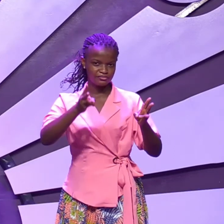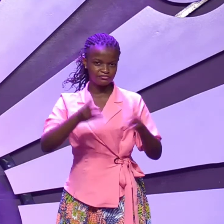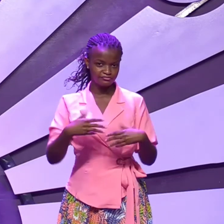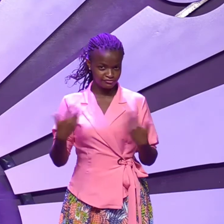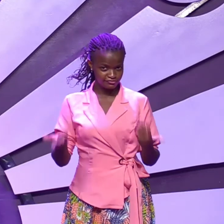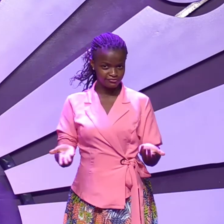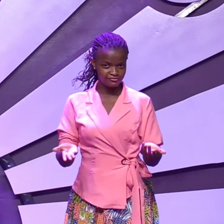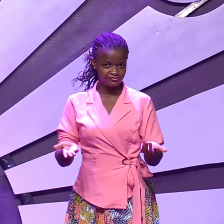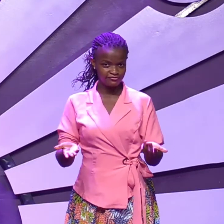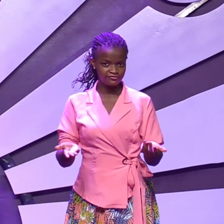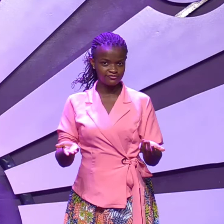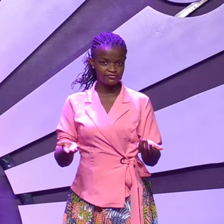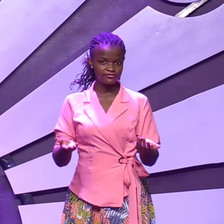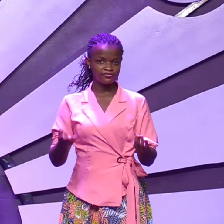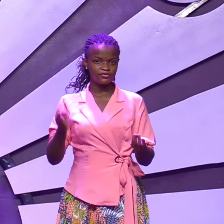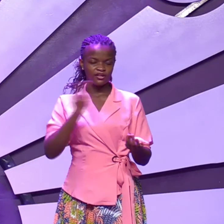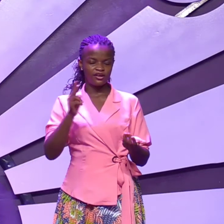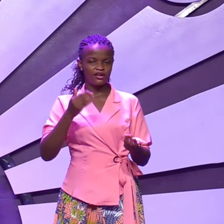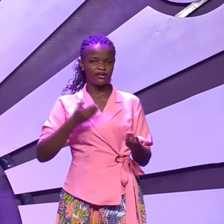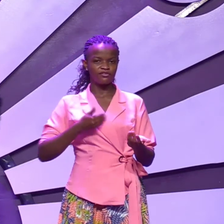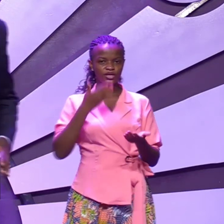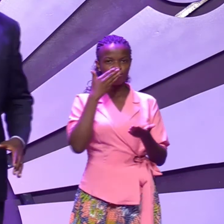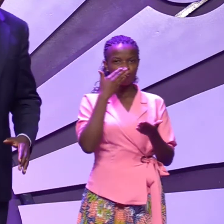It's like having a good football player